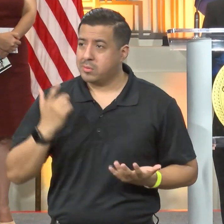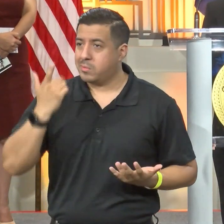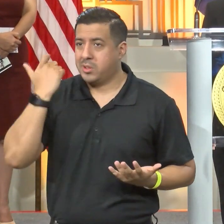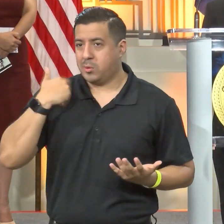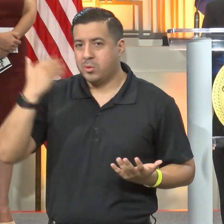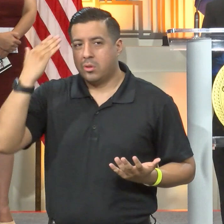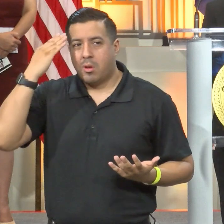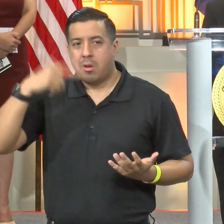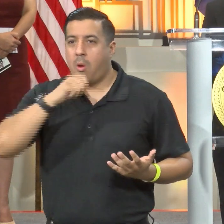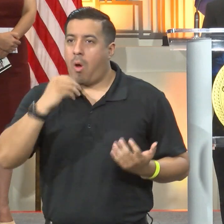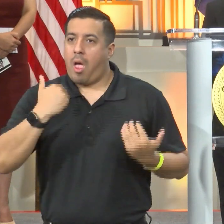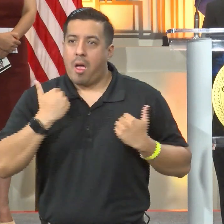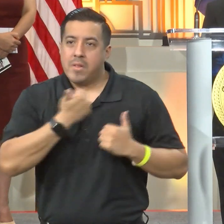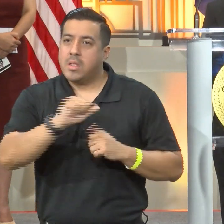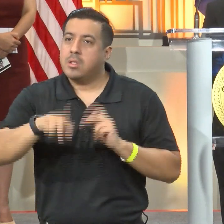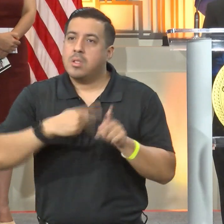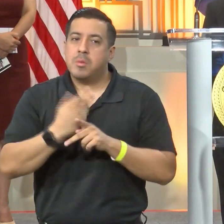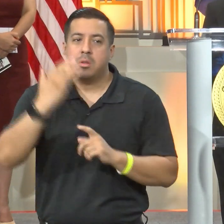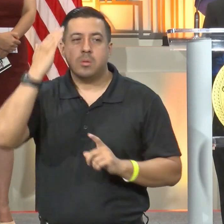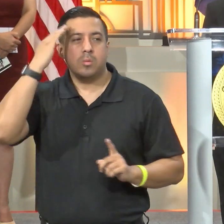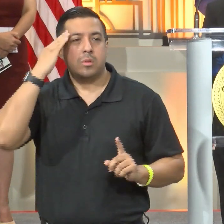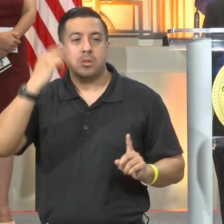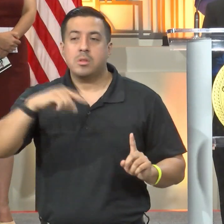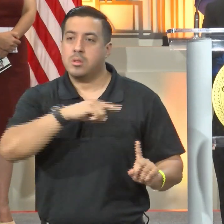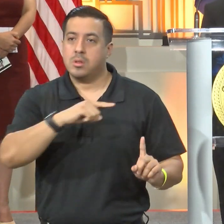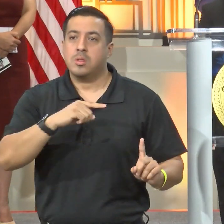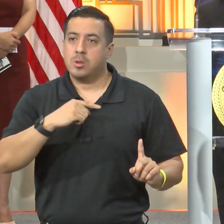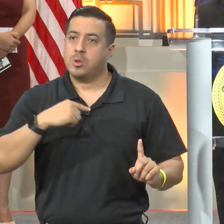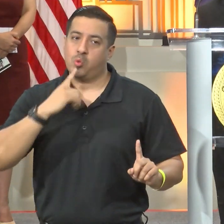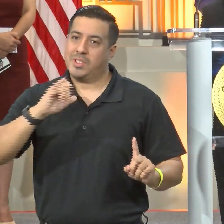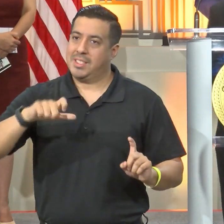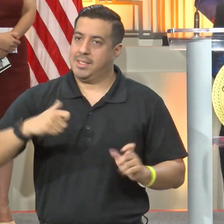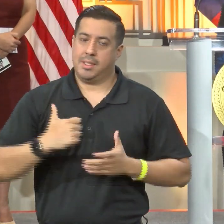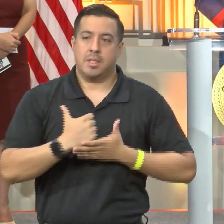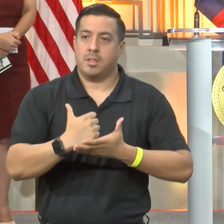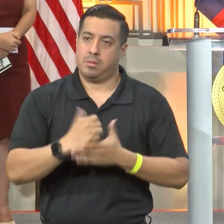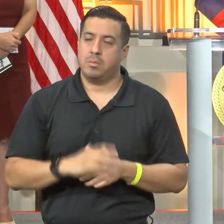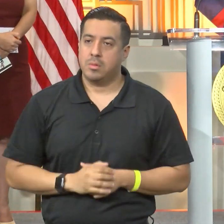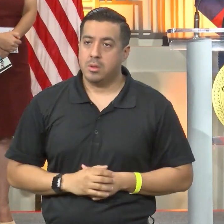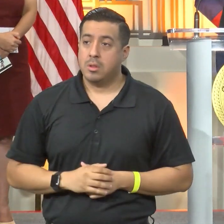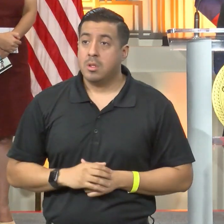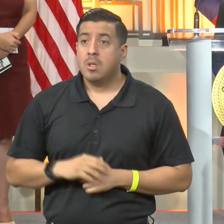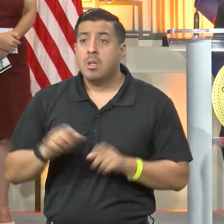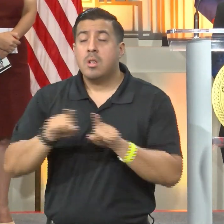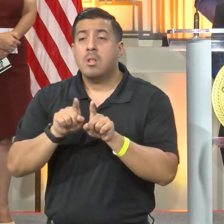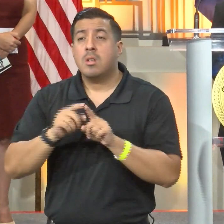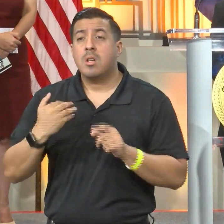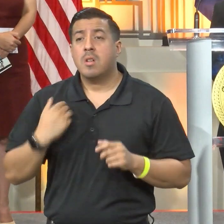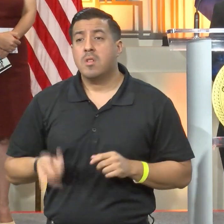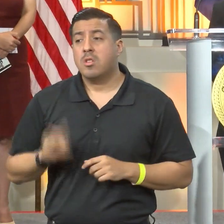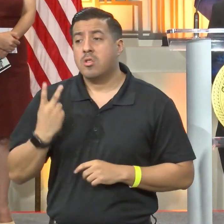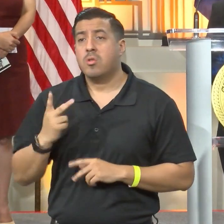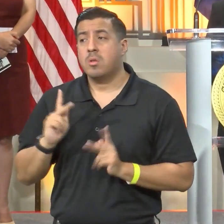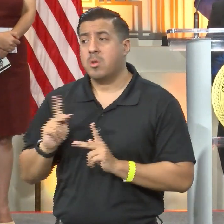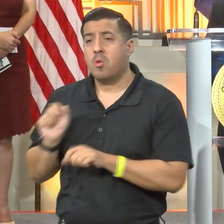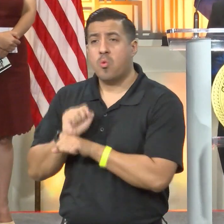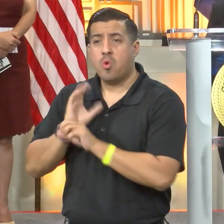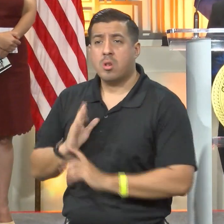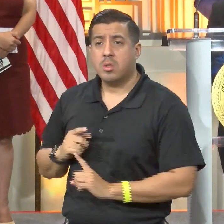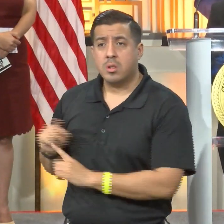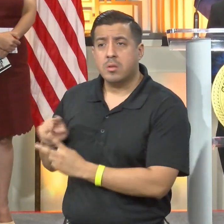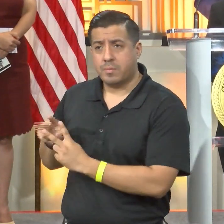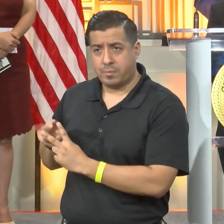awareness thus far to the extent that is needed. I also have two of my fellow co-workers,